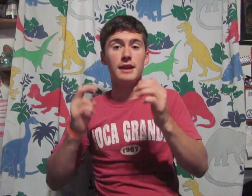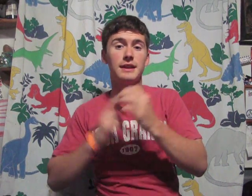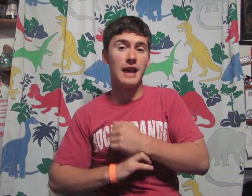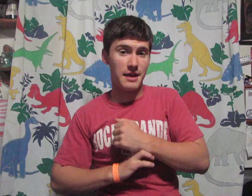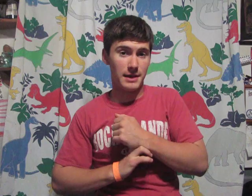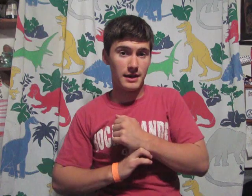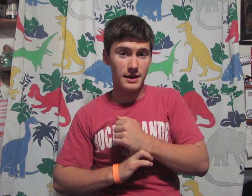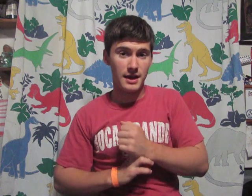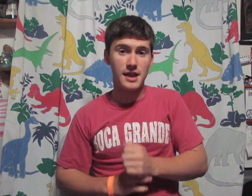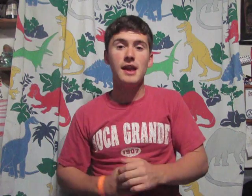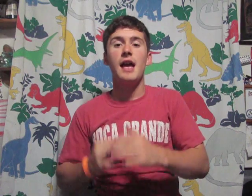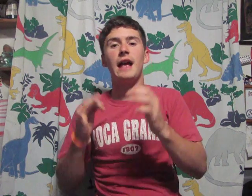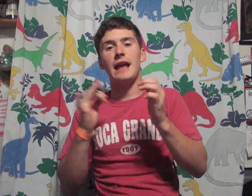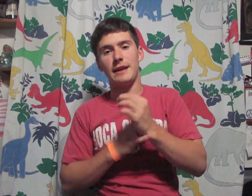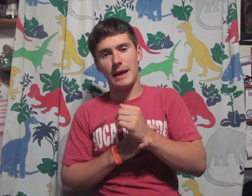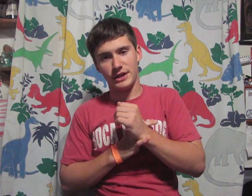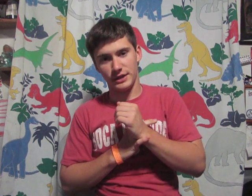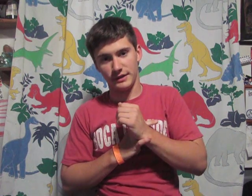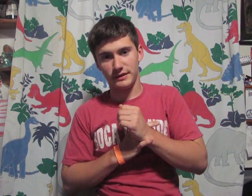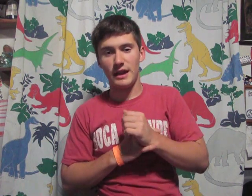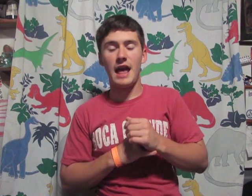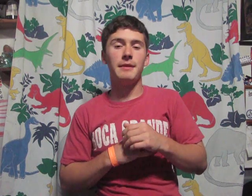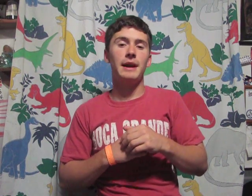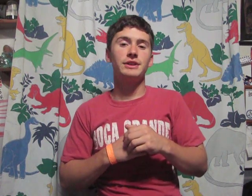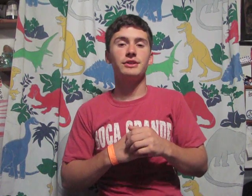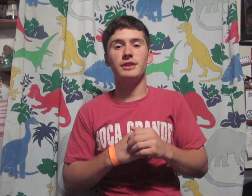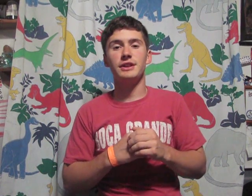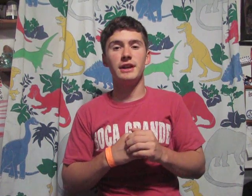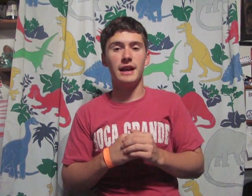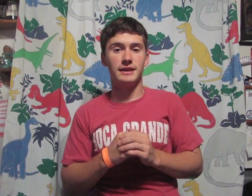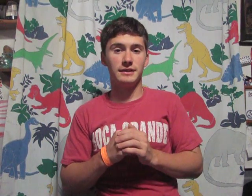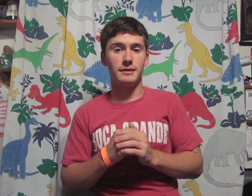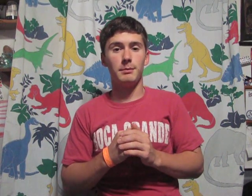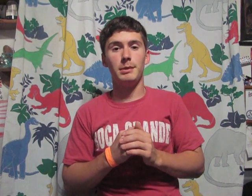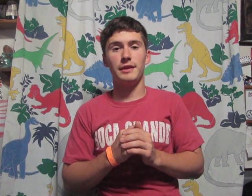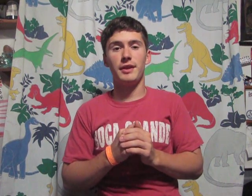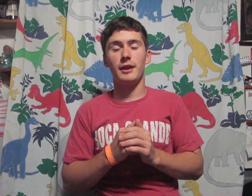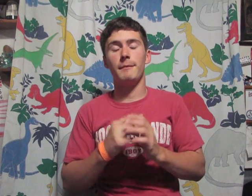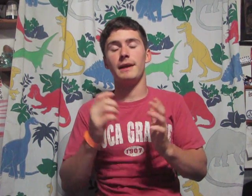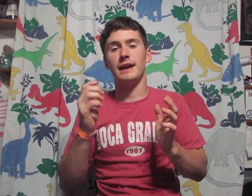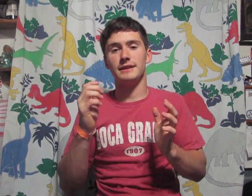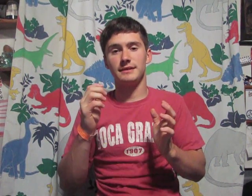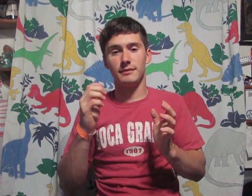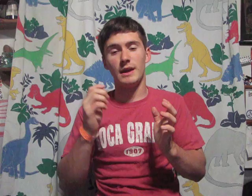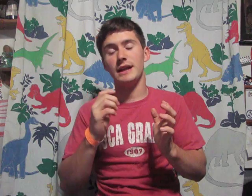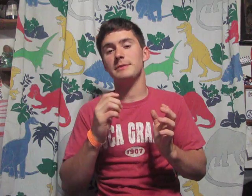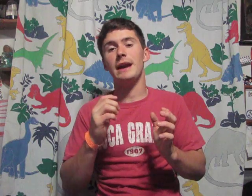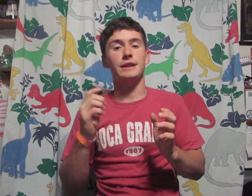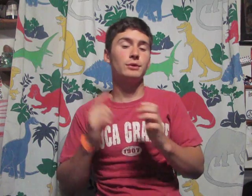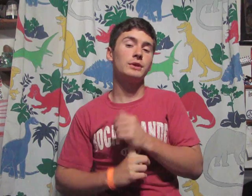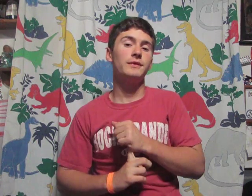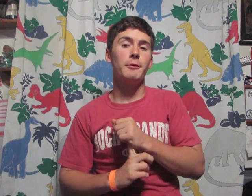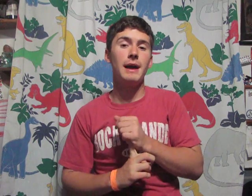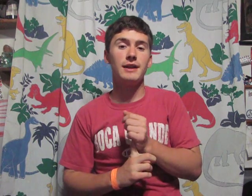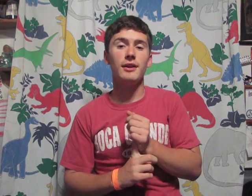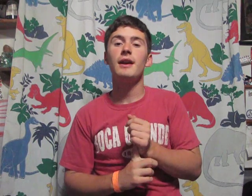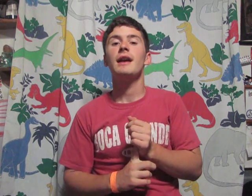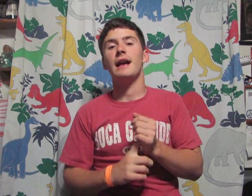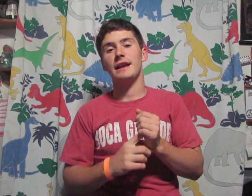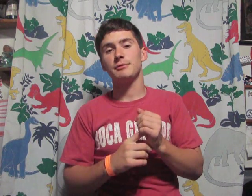gaming, and animations. Animations such as things made in Source Filmmaker, as